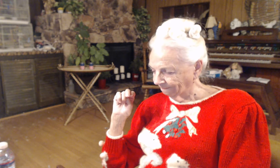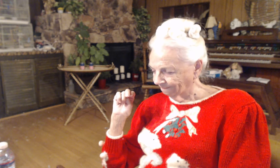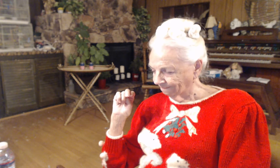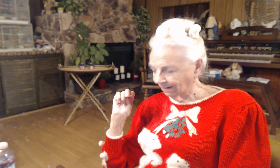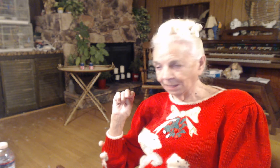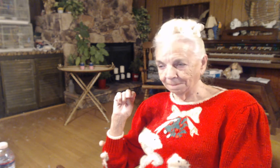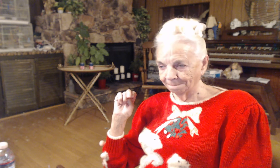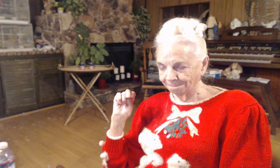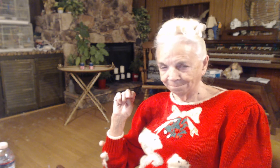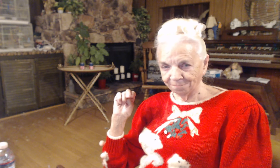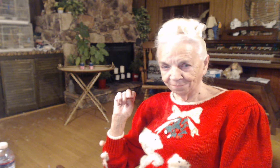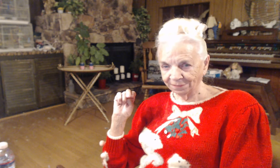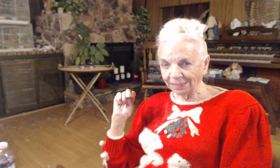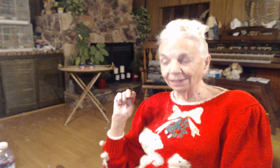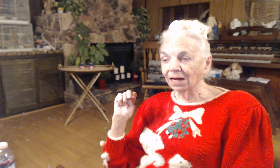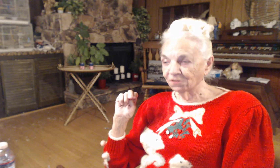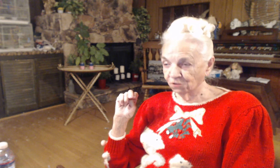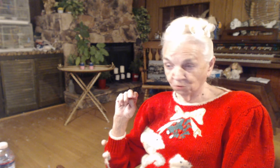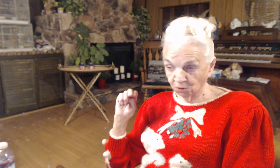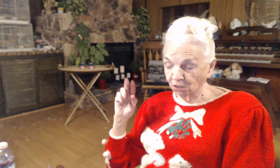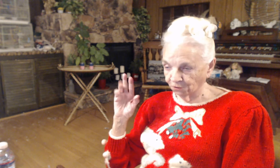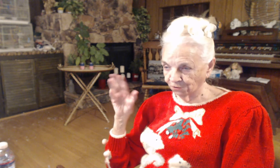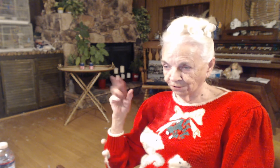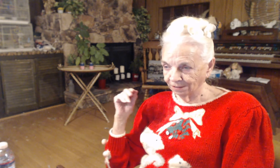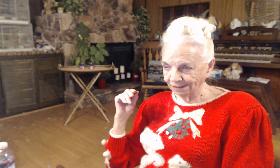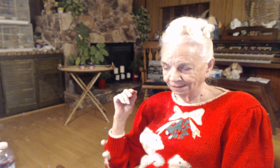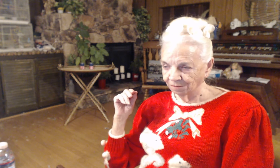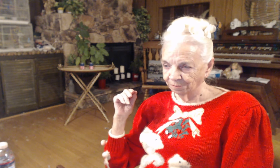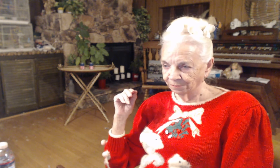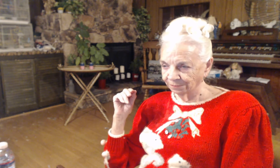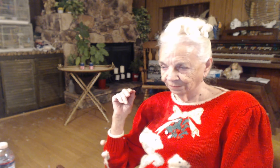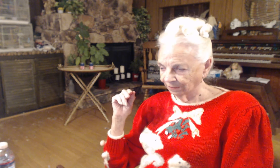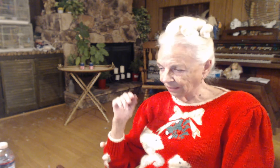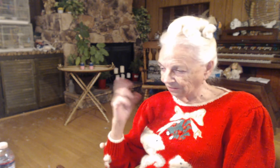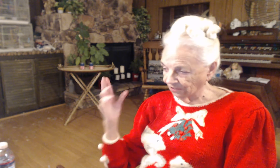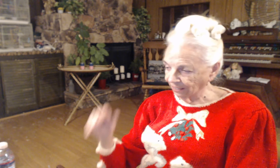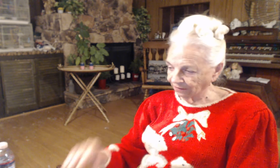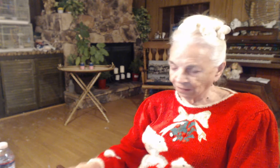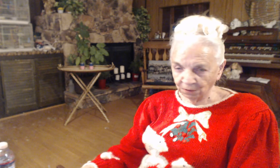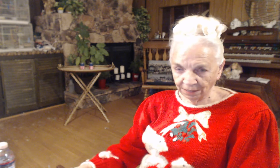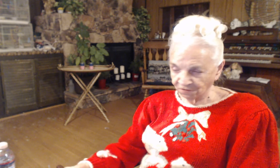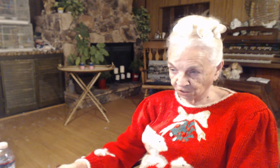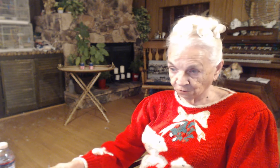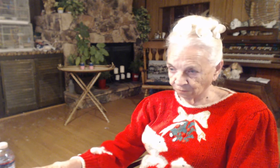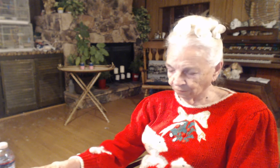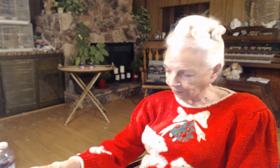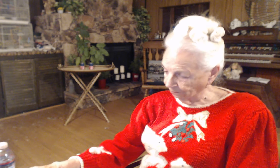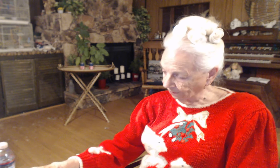Yeah. Lot's two daughters that decided they would have children with their father.